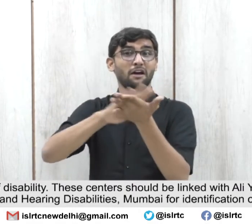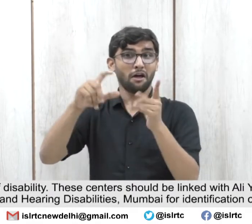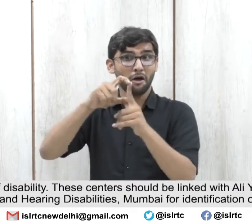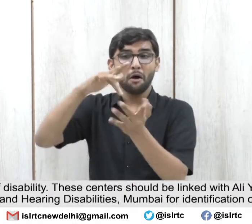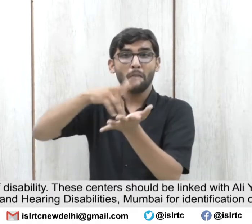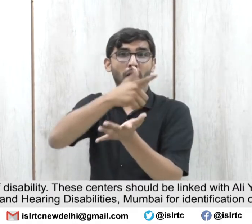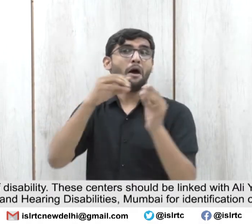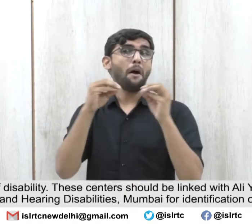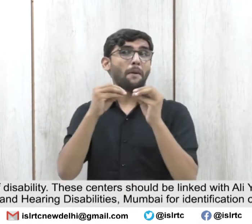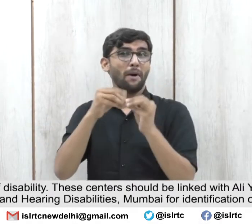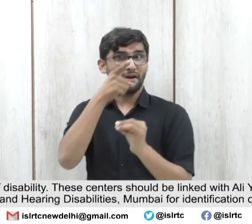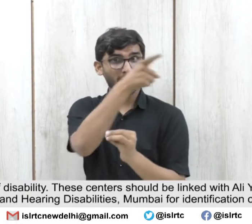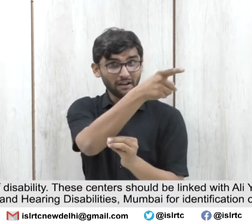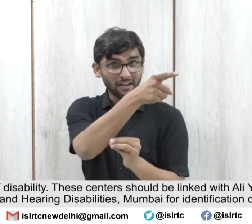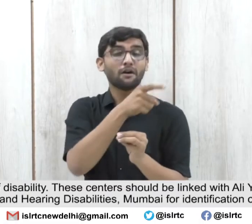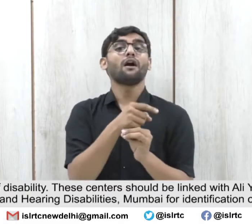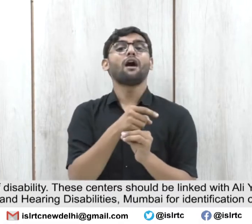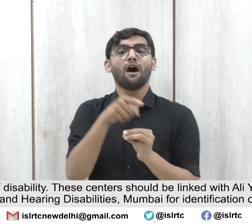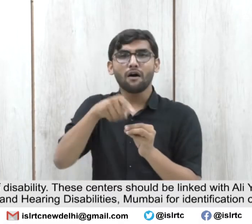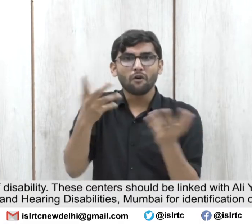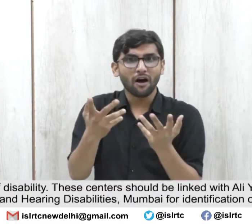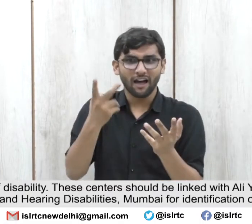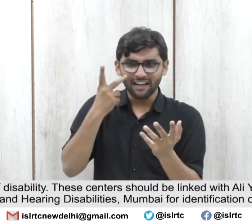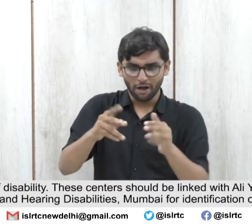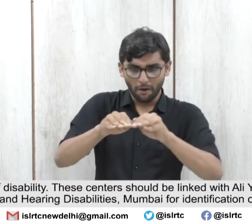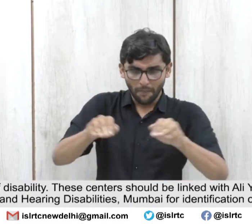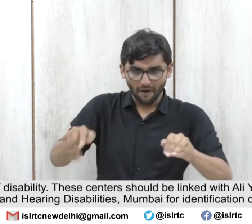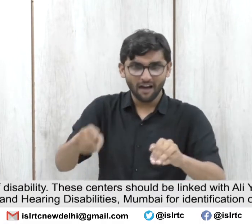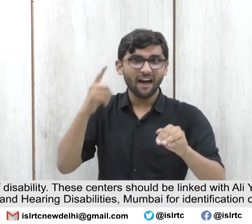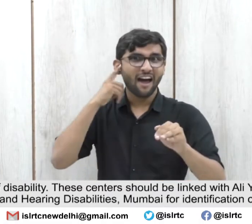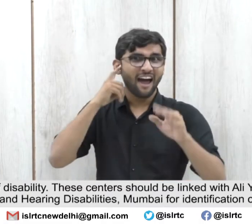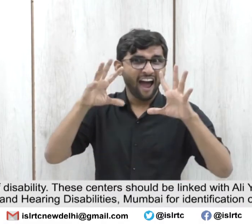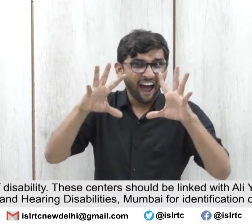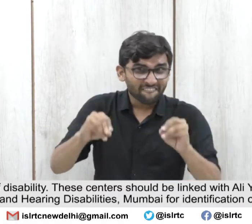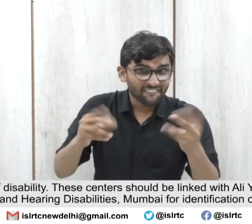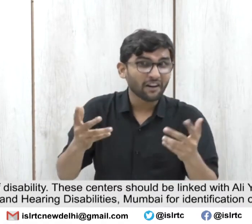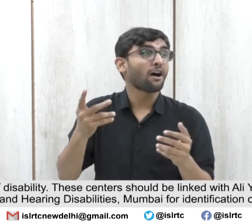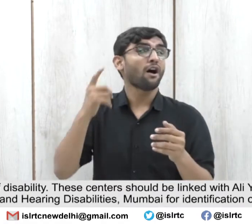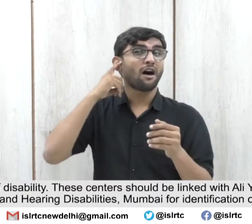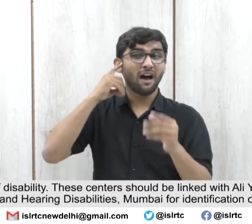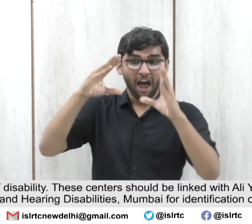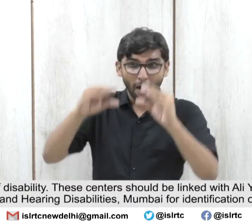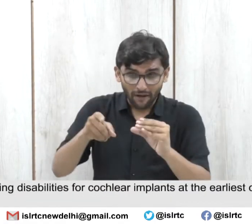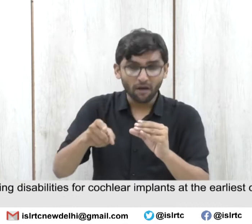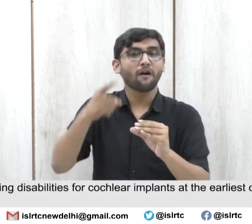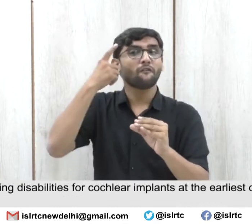Hearing Disabilities, Mumbai for identification of beneficiary children with hearing